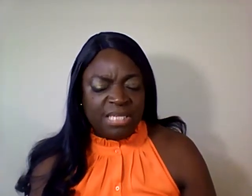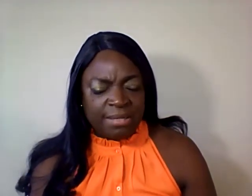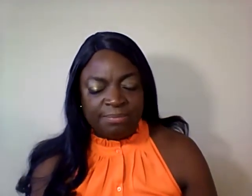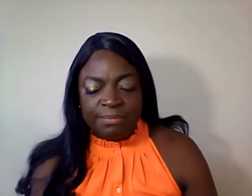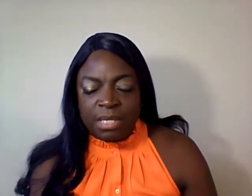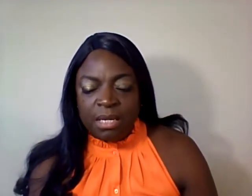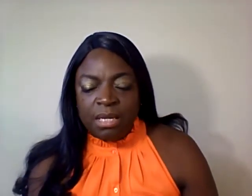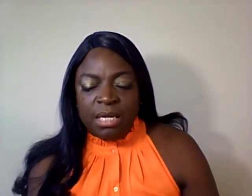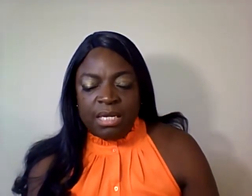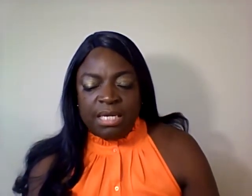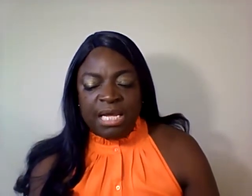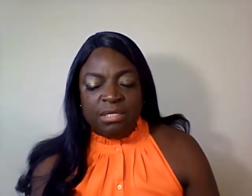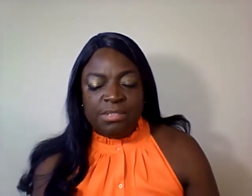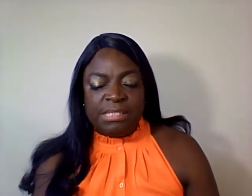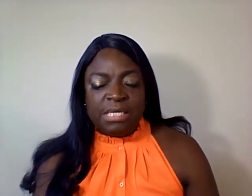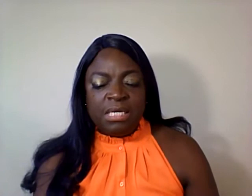yeah. Can you sing?